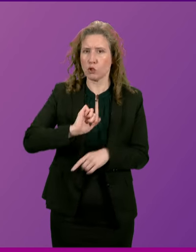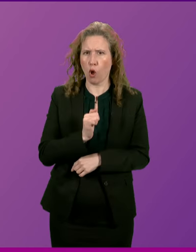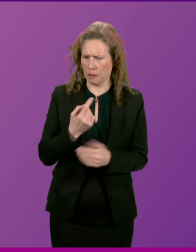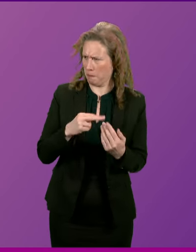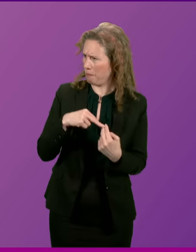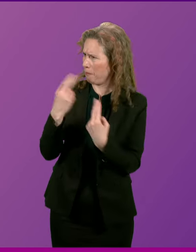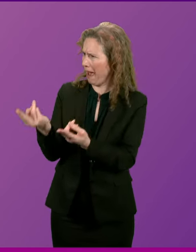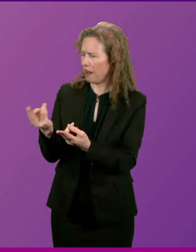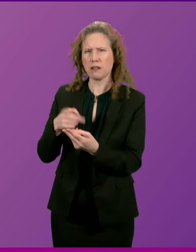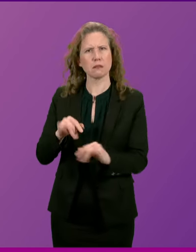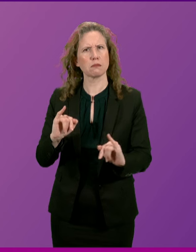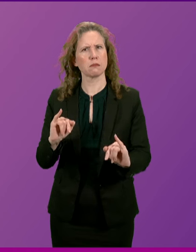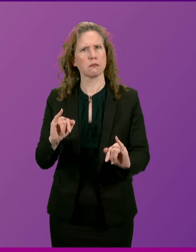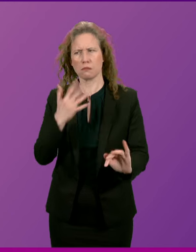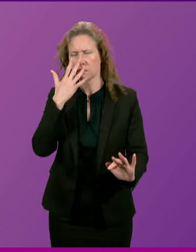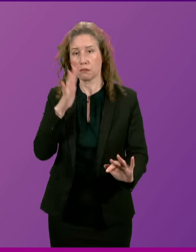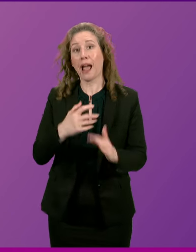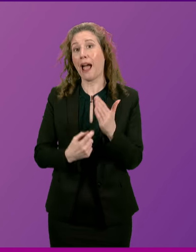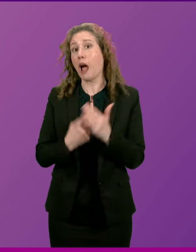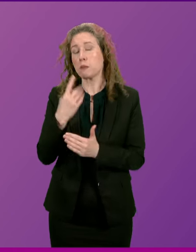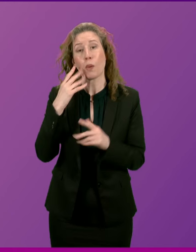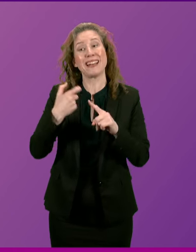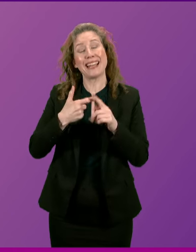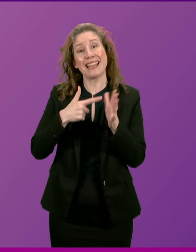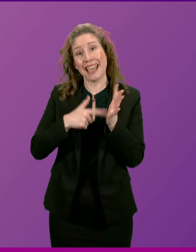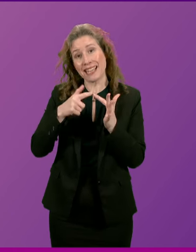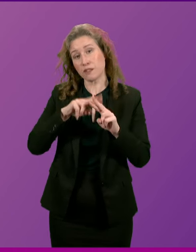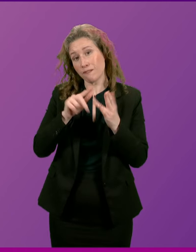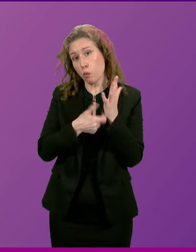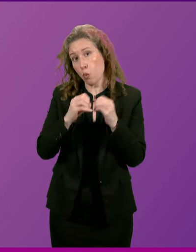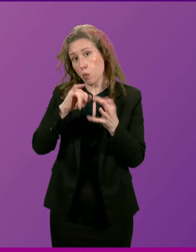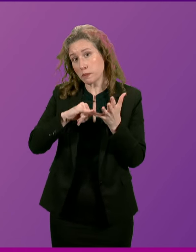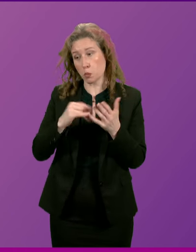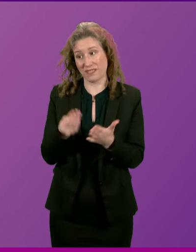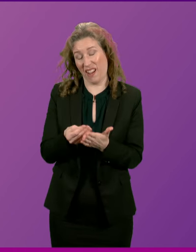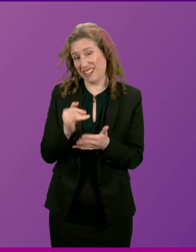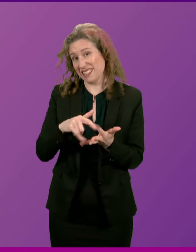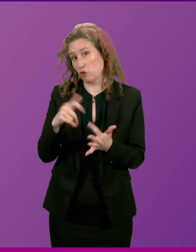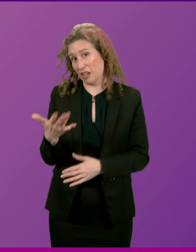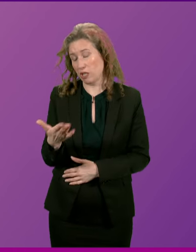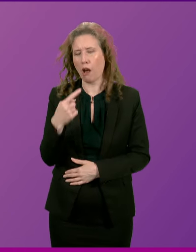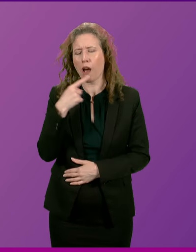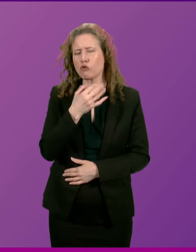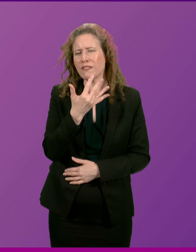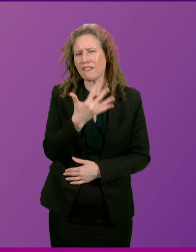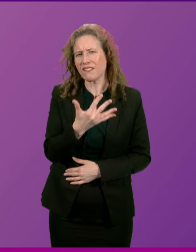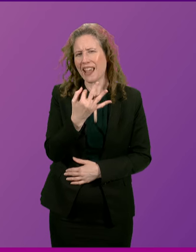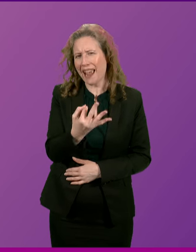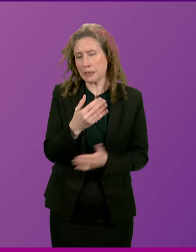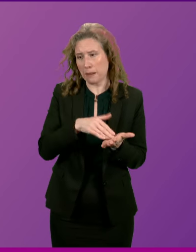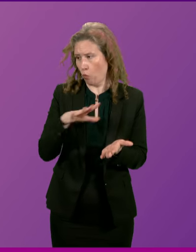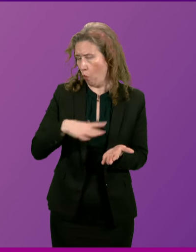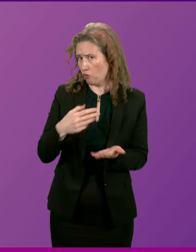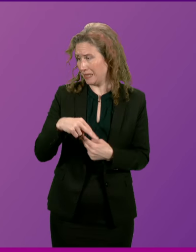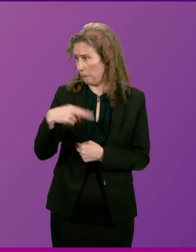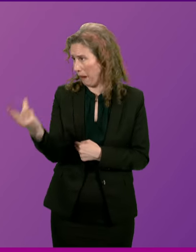simply a scandal. And it happened when Kate Forbes was Finance Secretary. 158 million already handed back